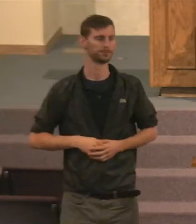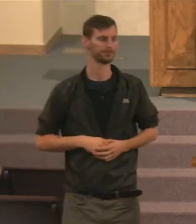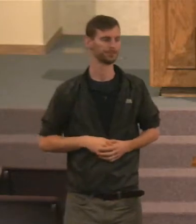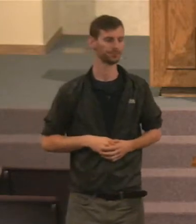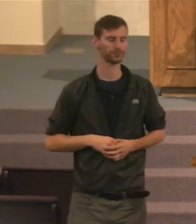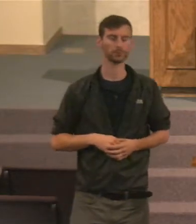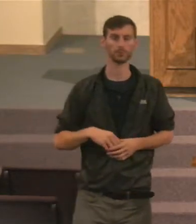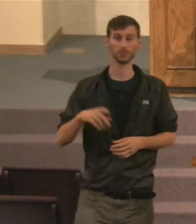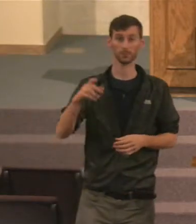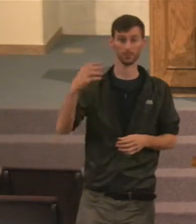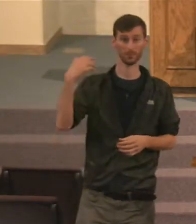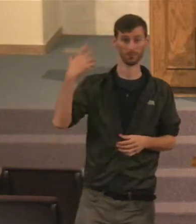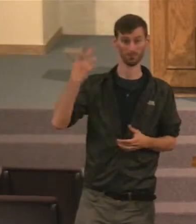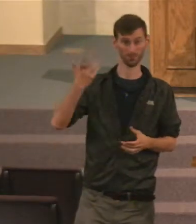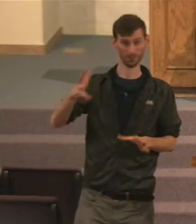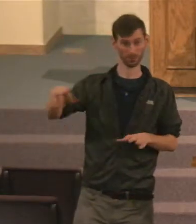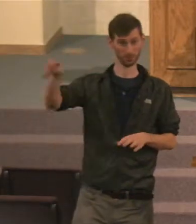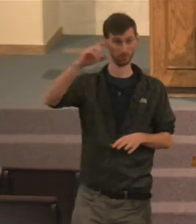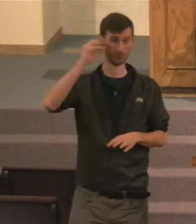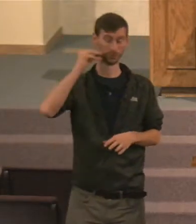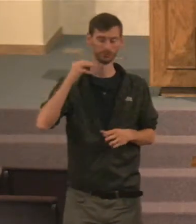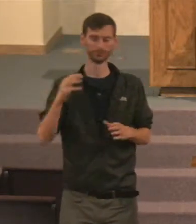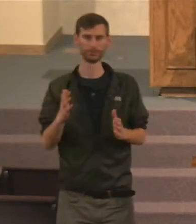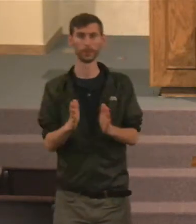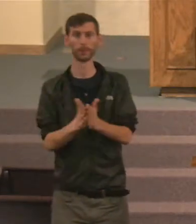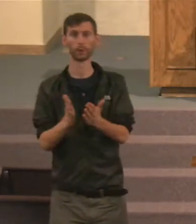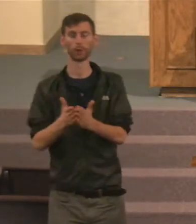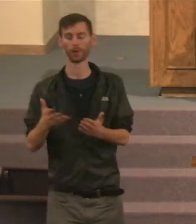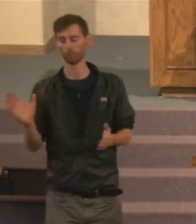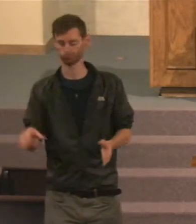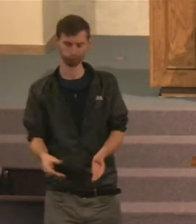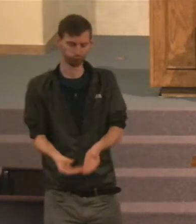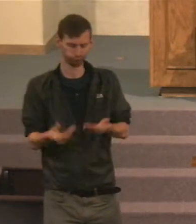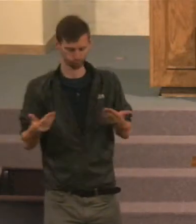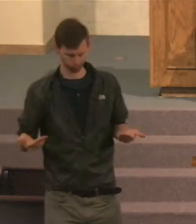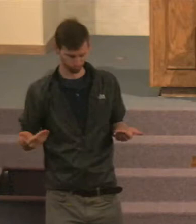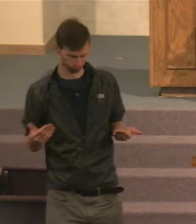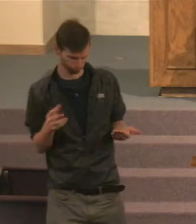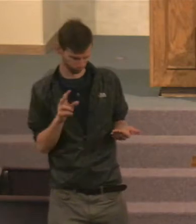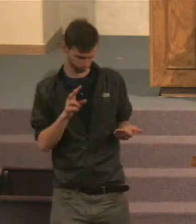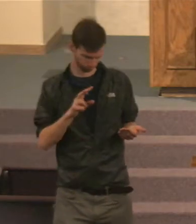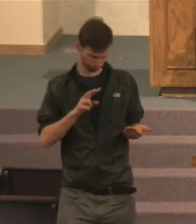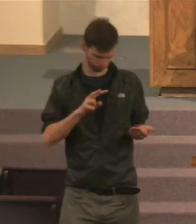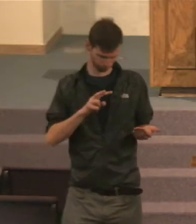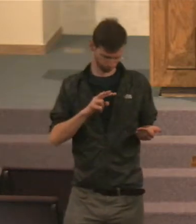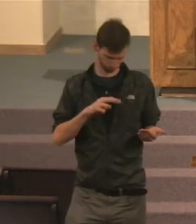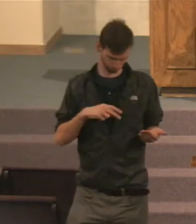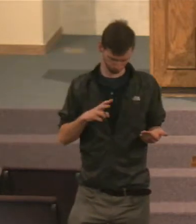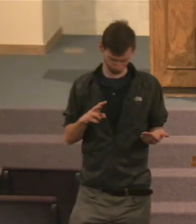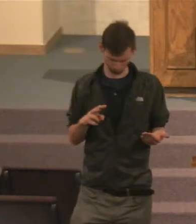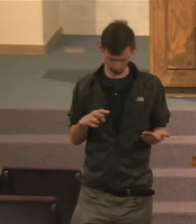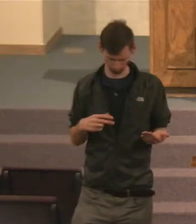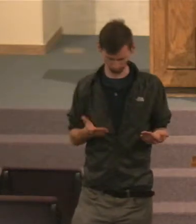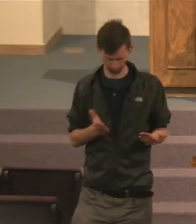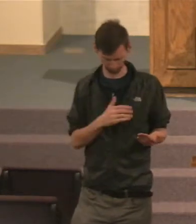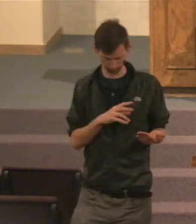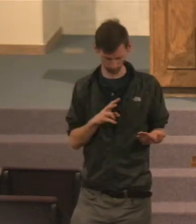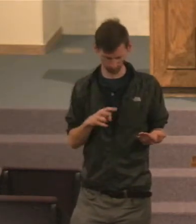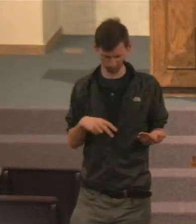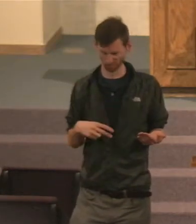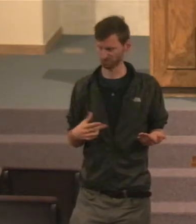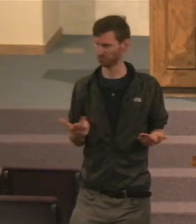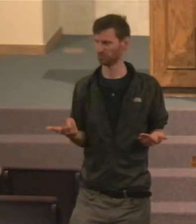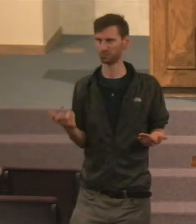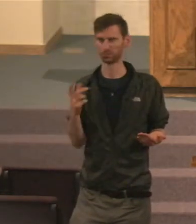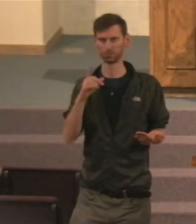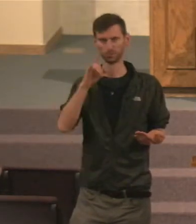You ever pick up a book, And just started reading it, And didn't take you long, Before you were bored to death, And set it down? How many of